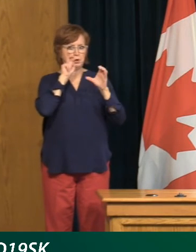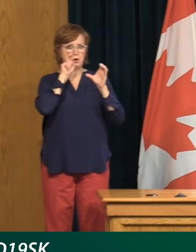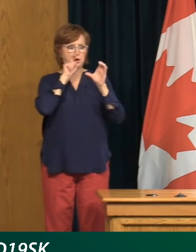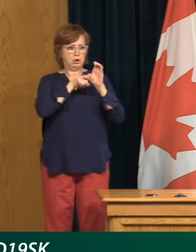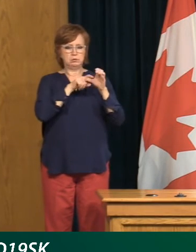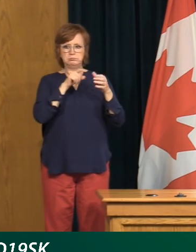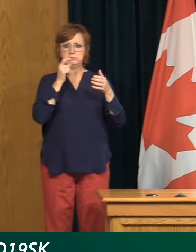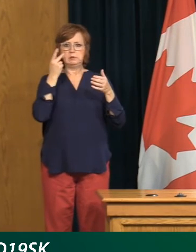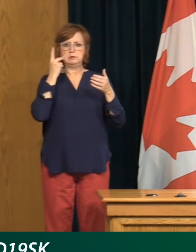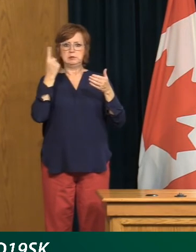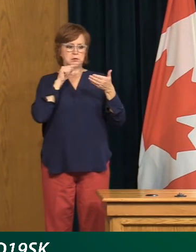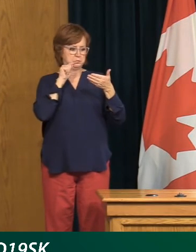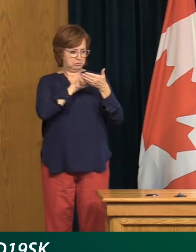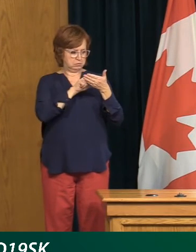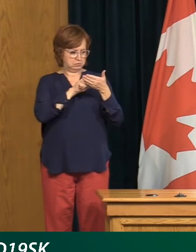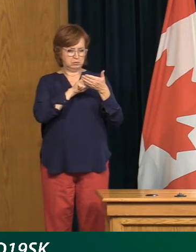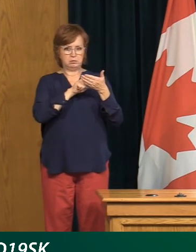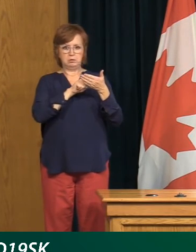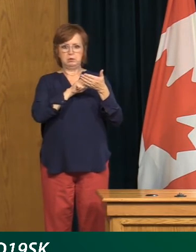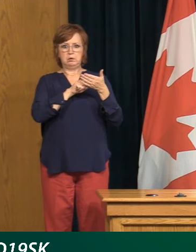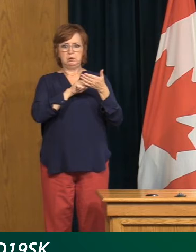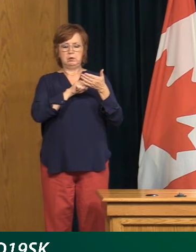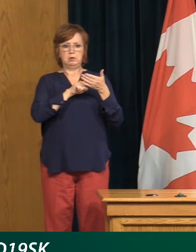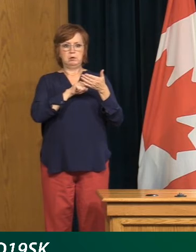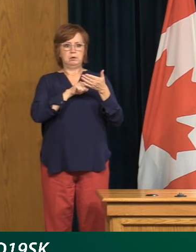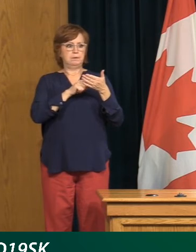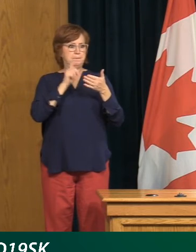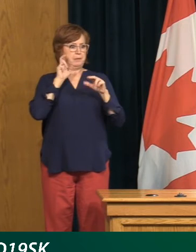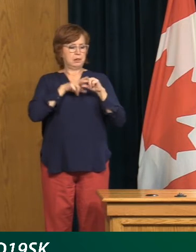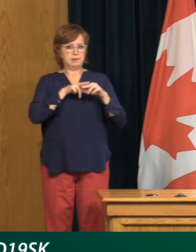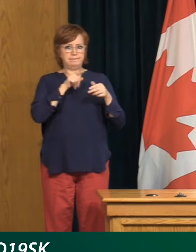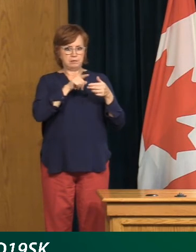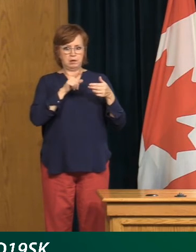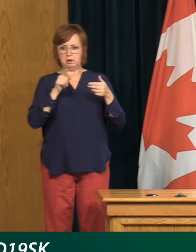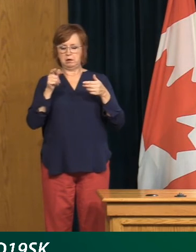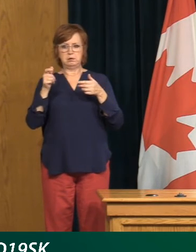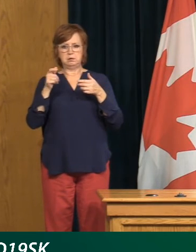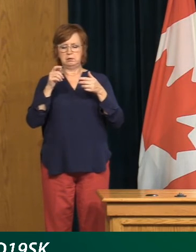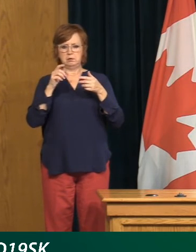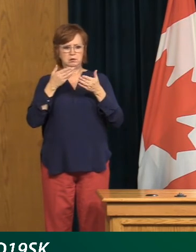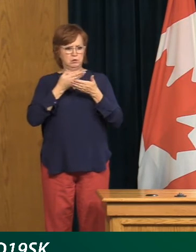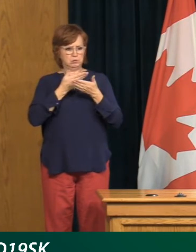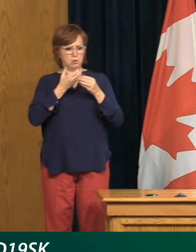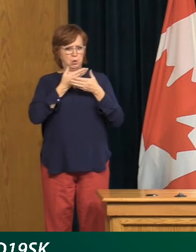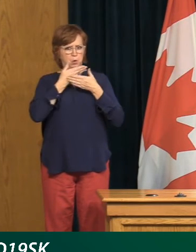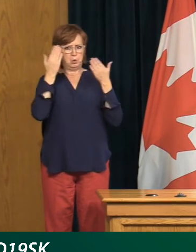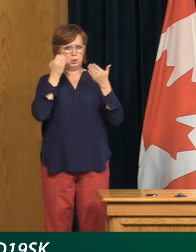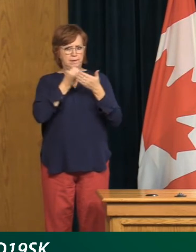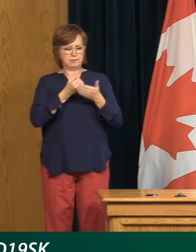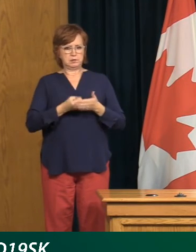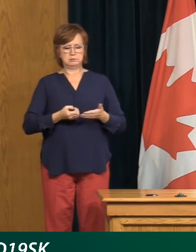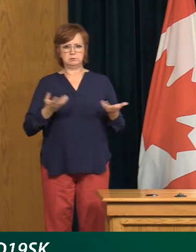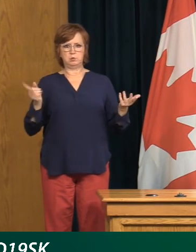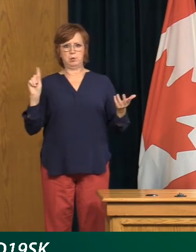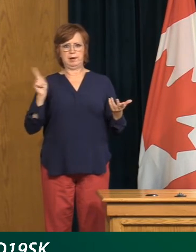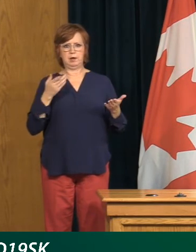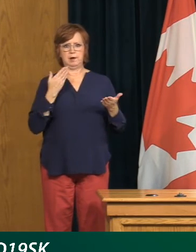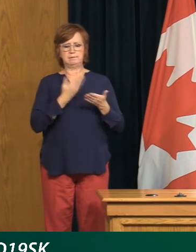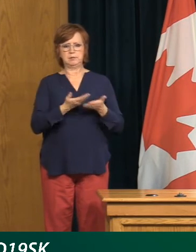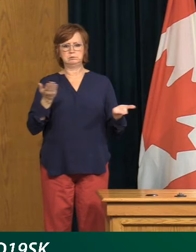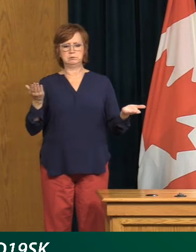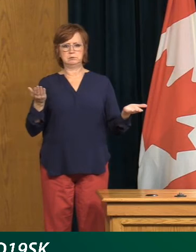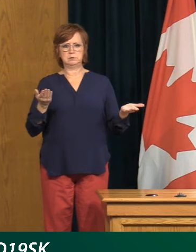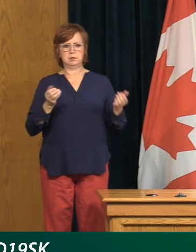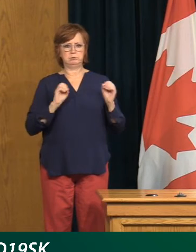information that really is not evidence-based. And it is challenging. You know, I think we all